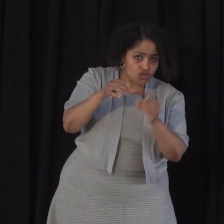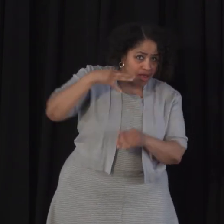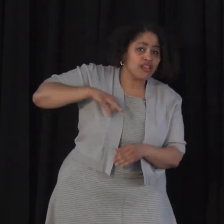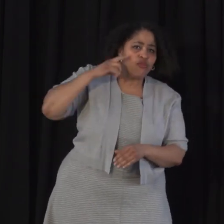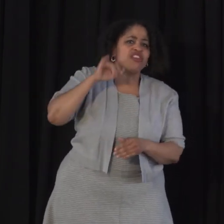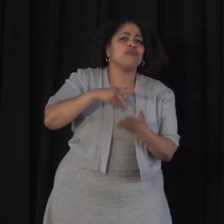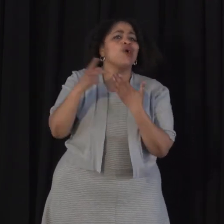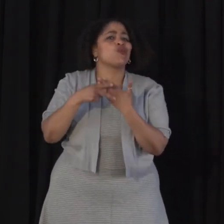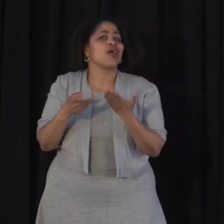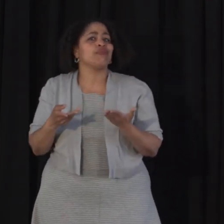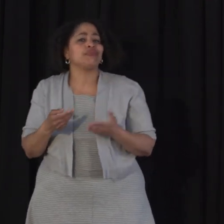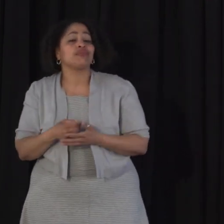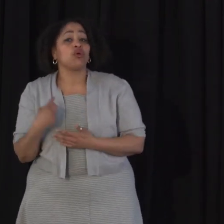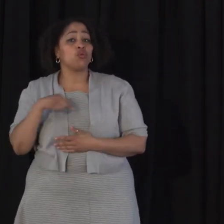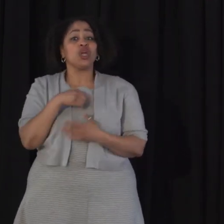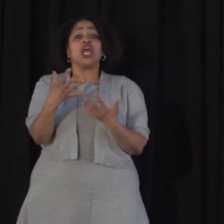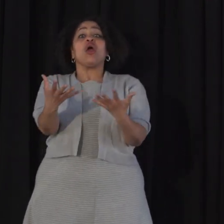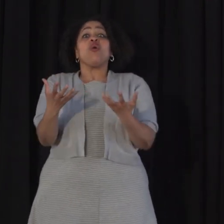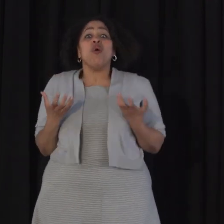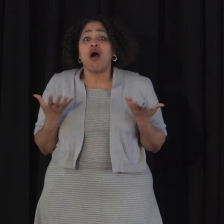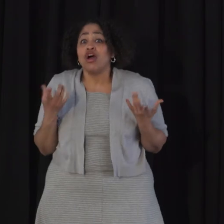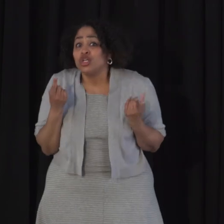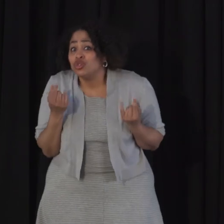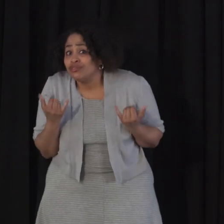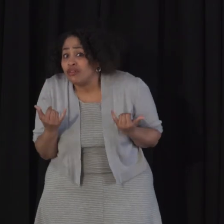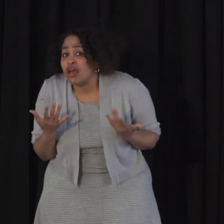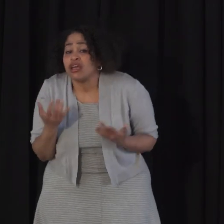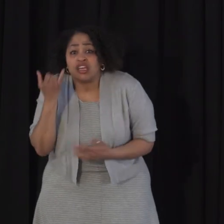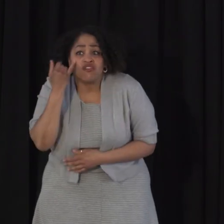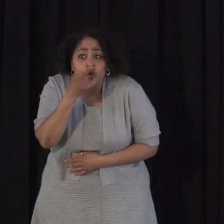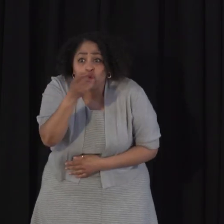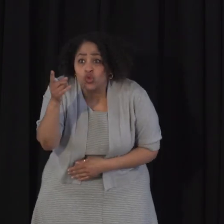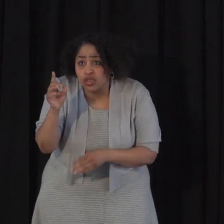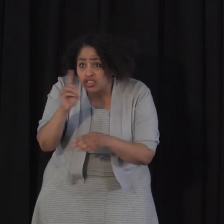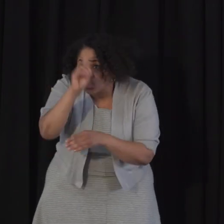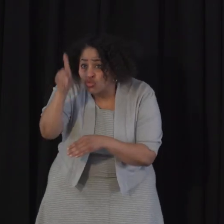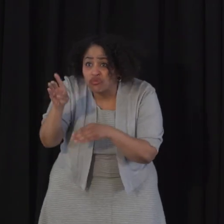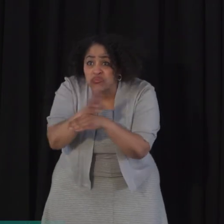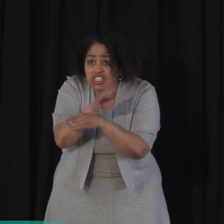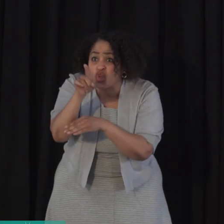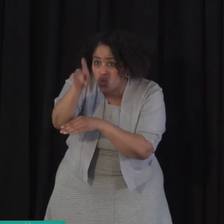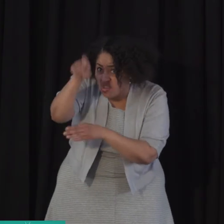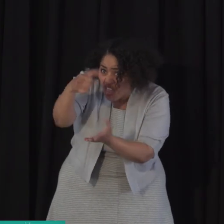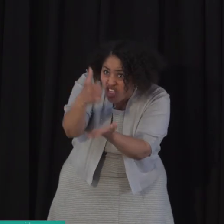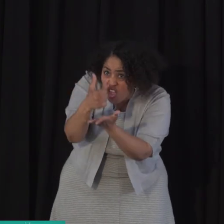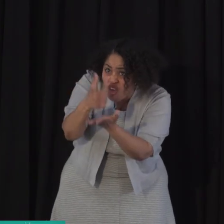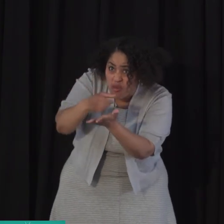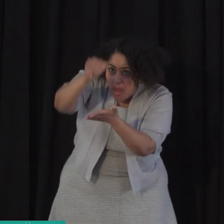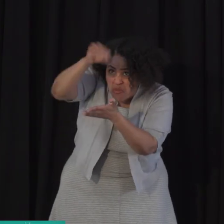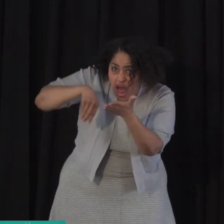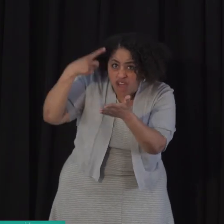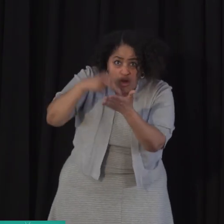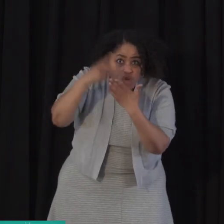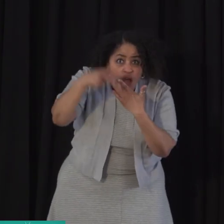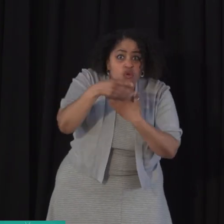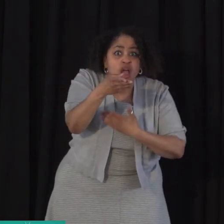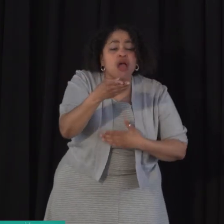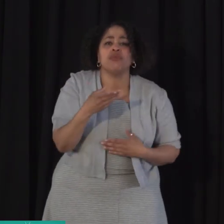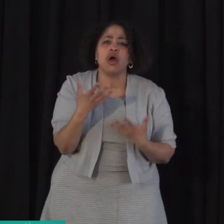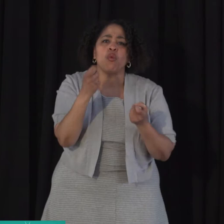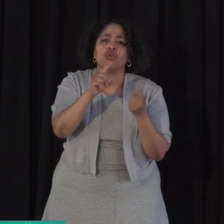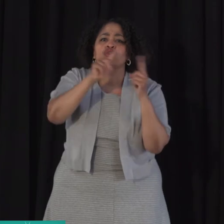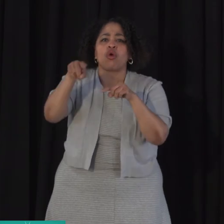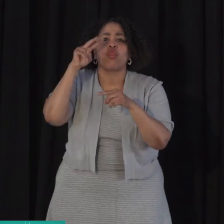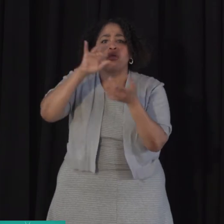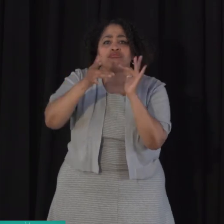program. What we want to do today is if you are a Detroit business and you need help applying for this program, we want you to go